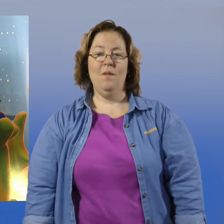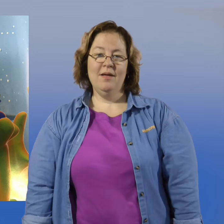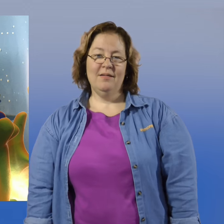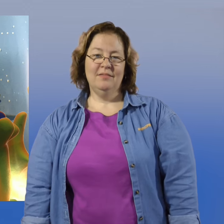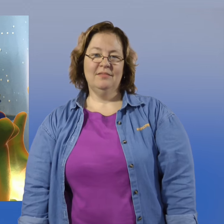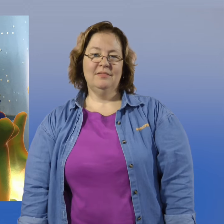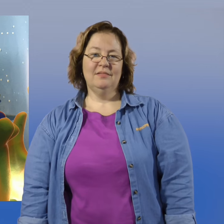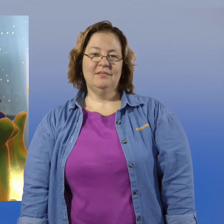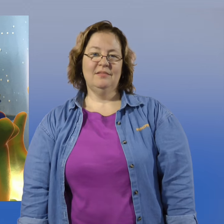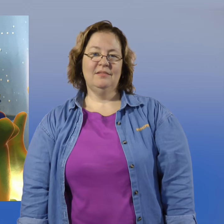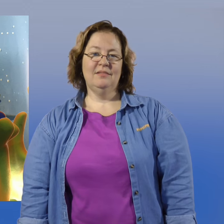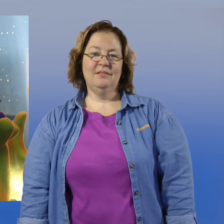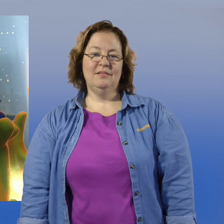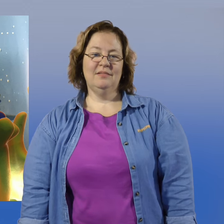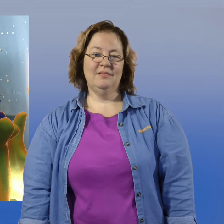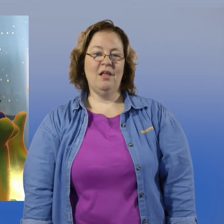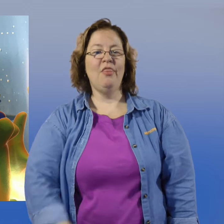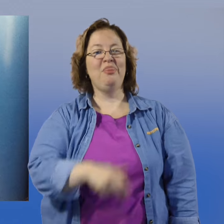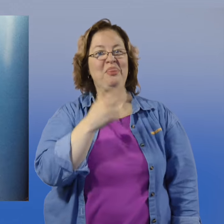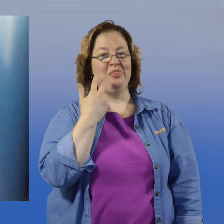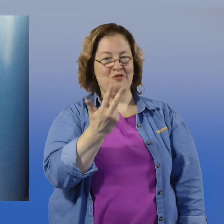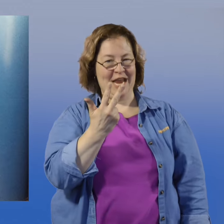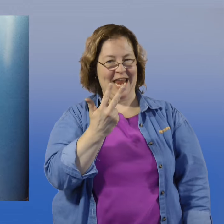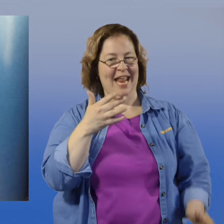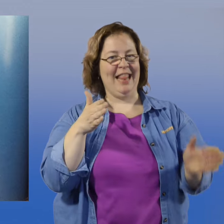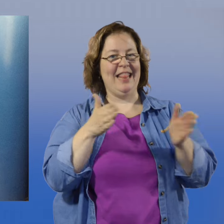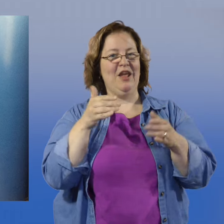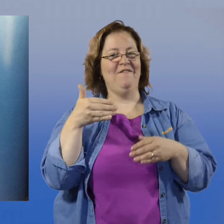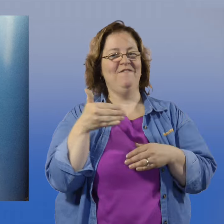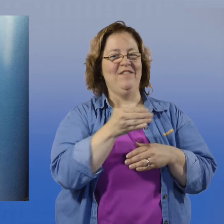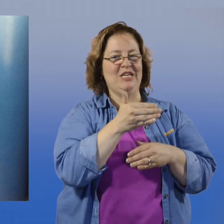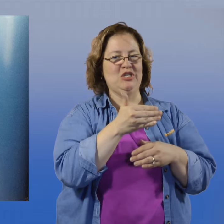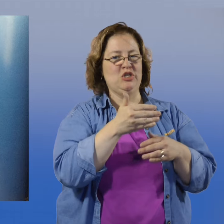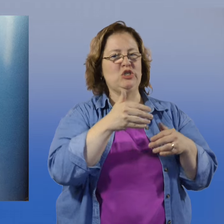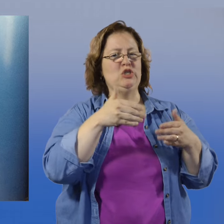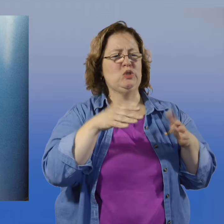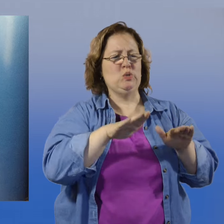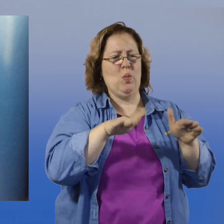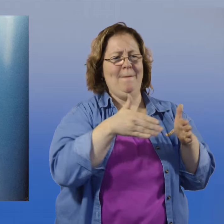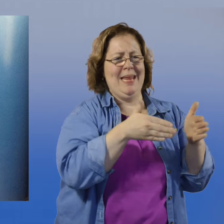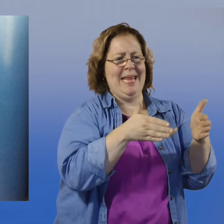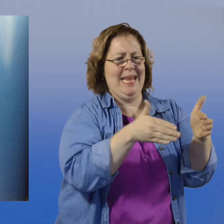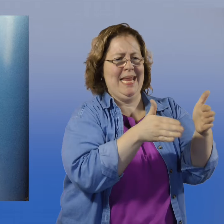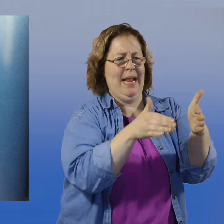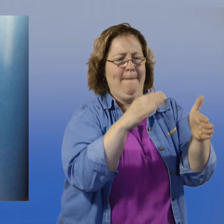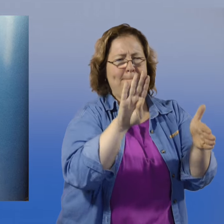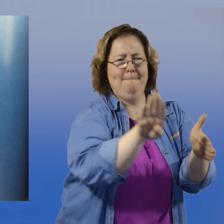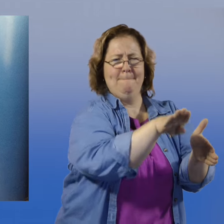three little fish swimming in the blue.